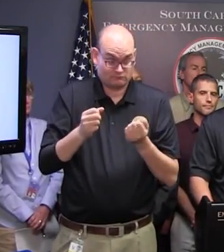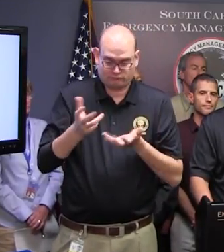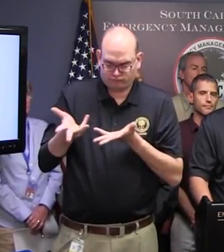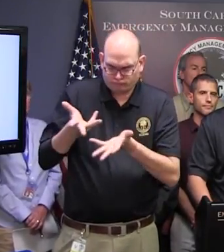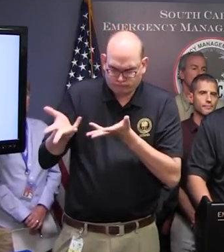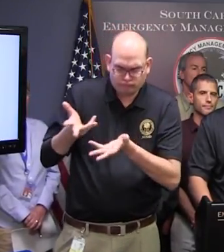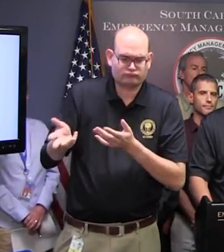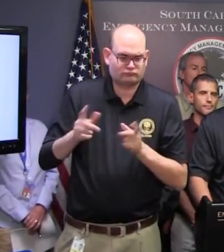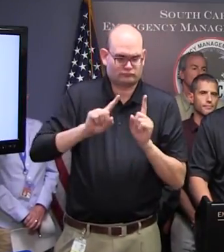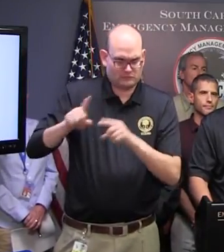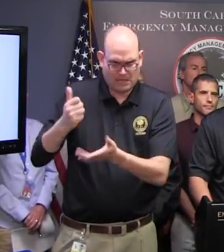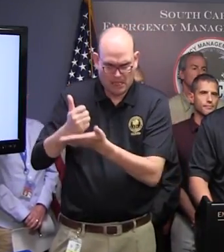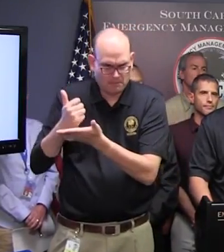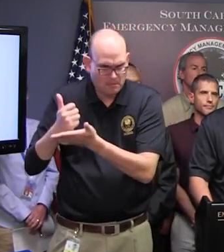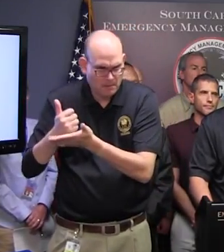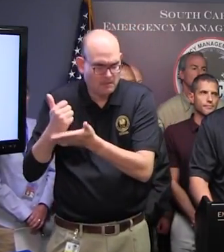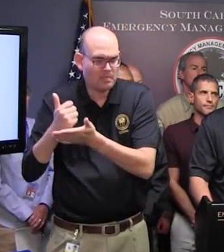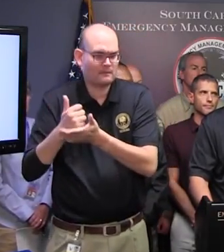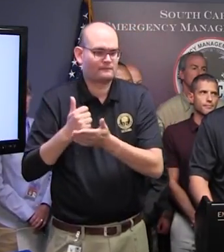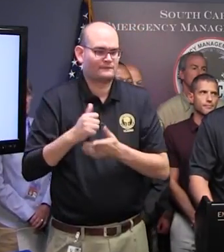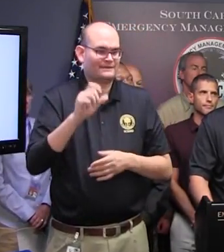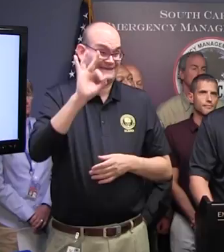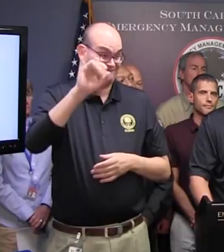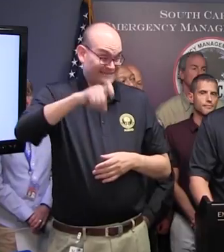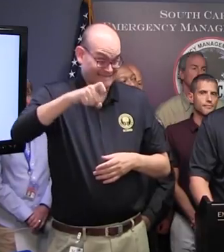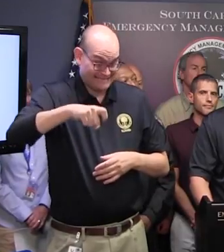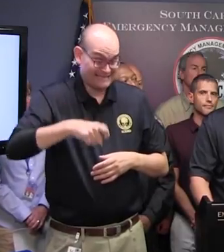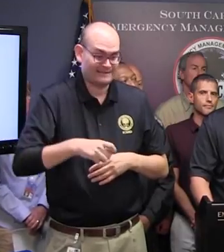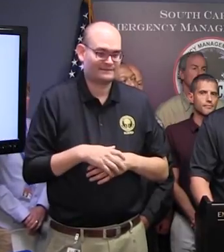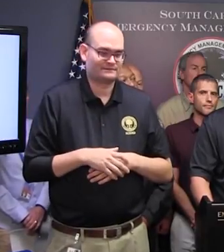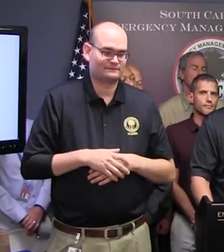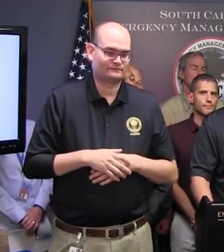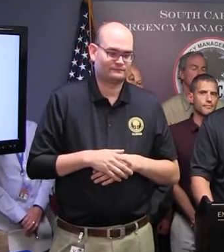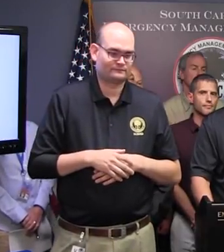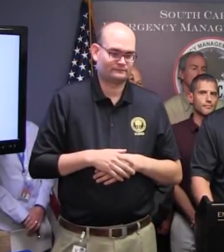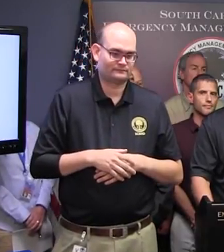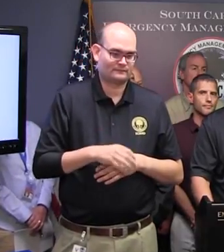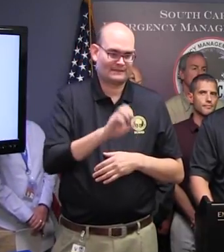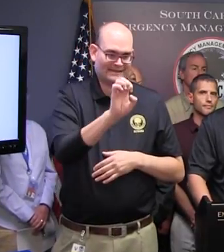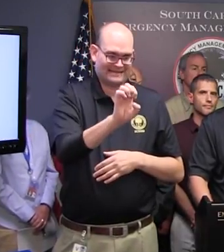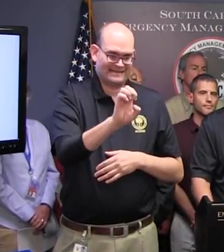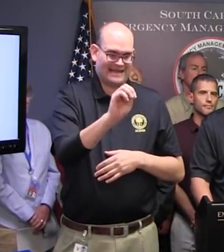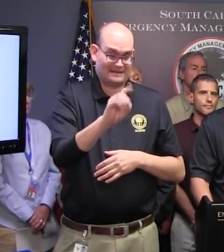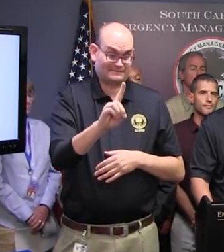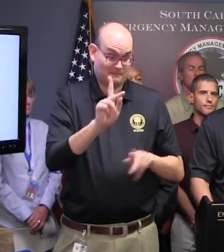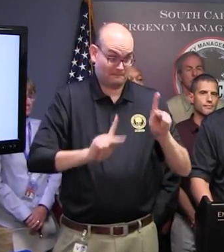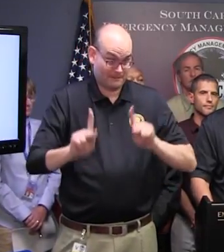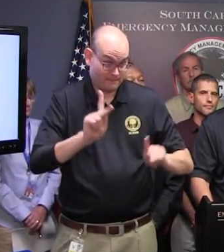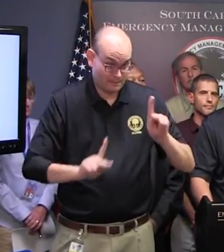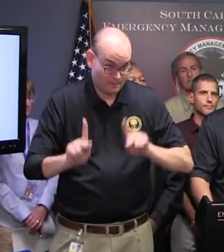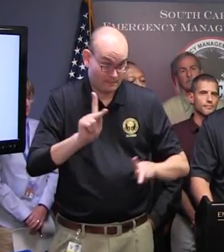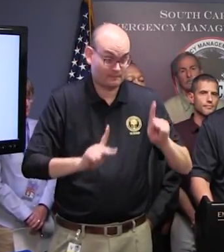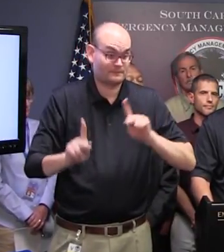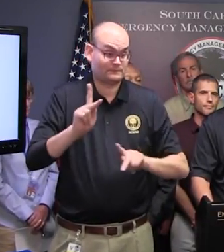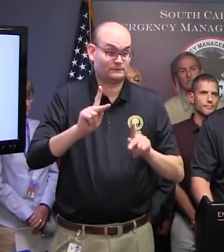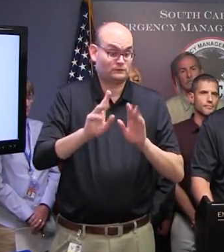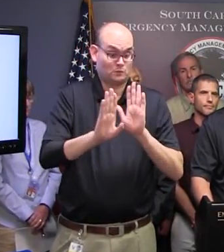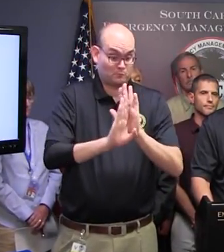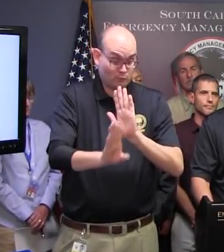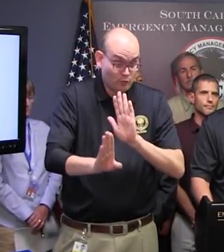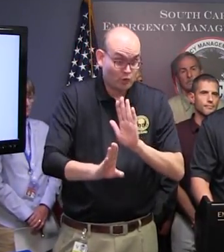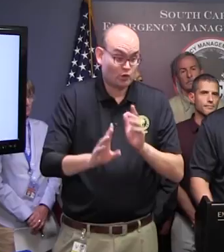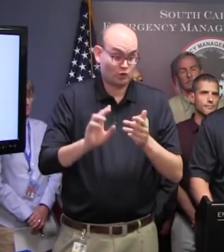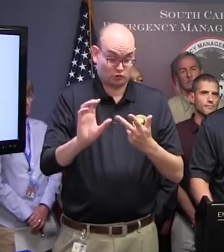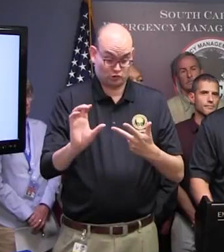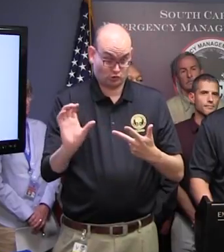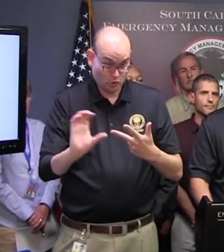help the counties with their damage assessment should they need it. We have EMD personnel that are embedded in Beaufort, Charleston, Culleton, and